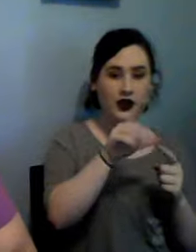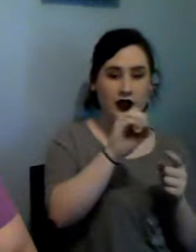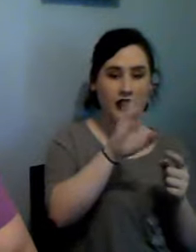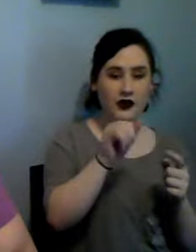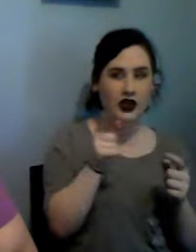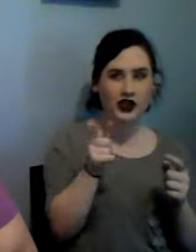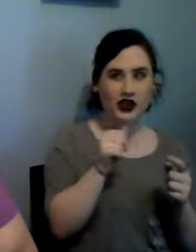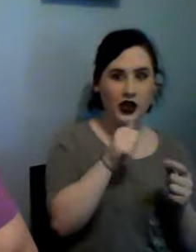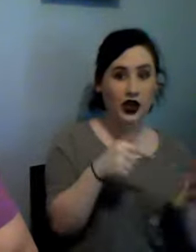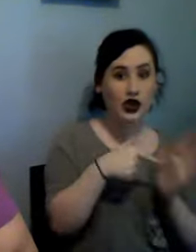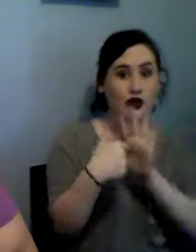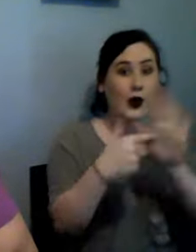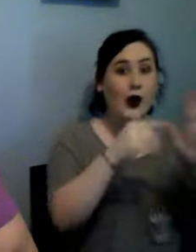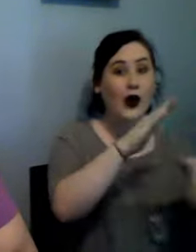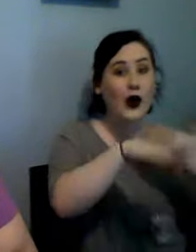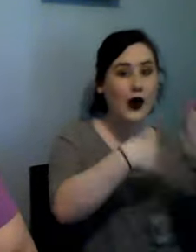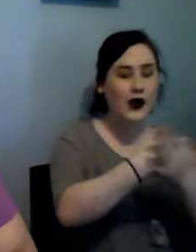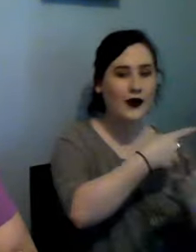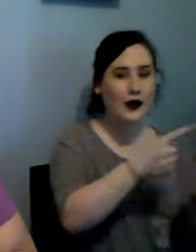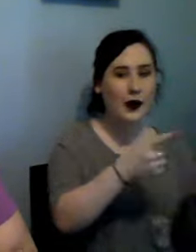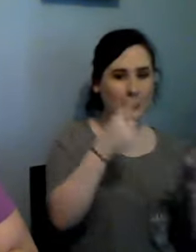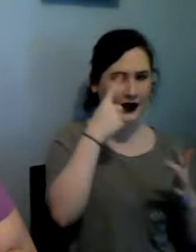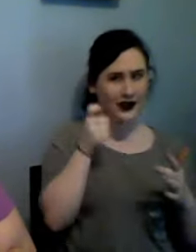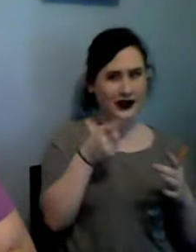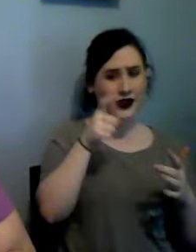because well y'all have to eat sometime